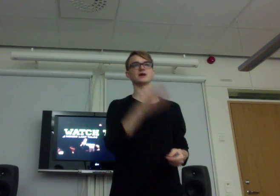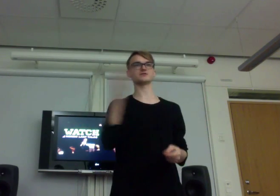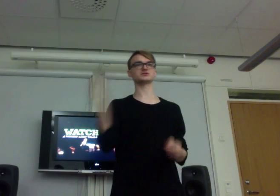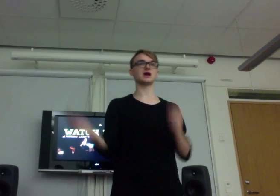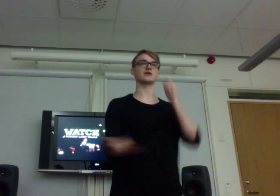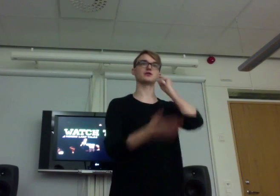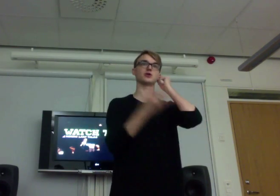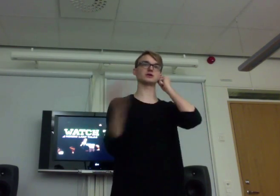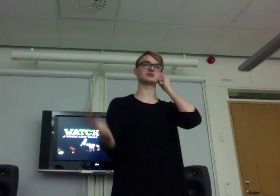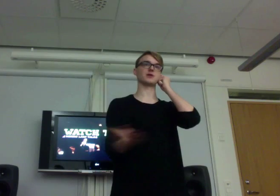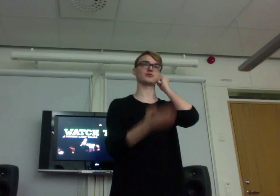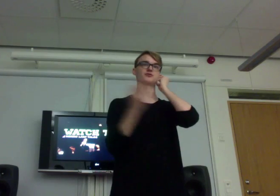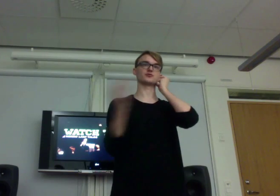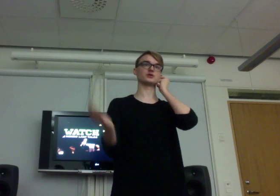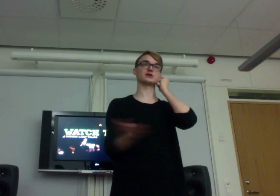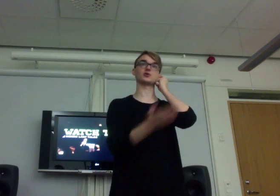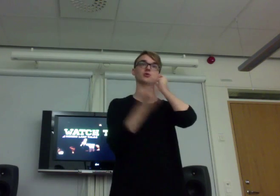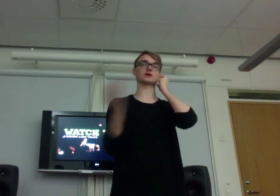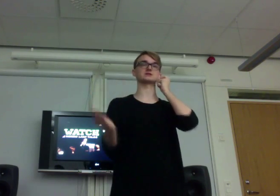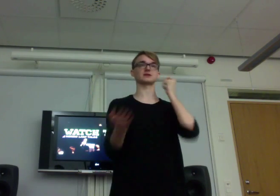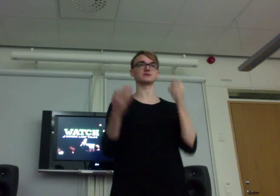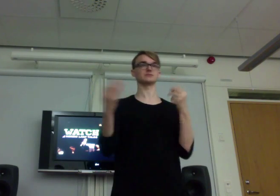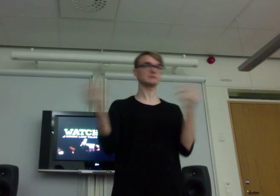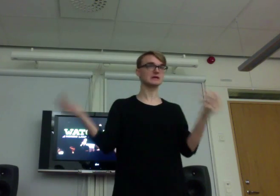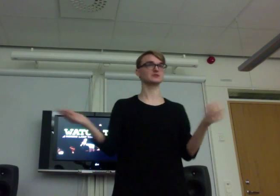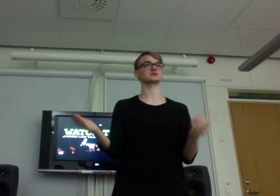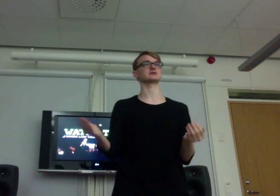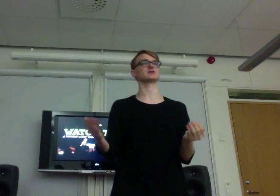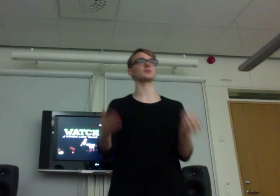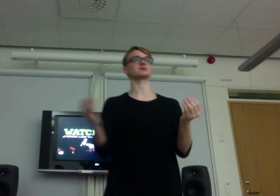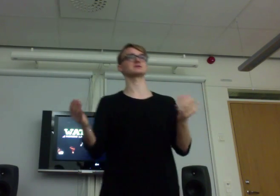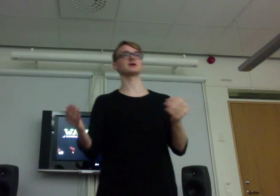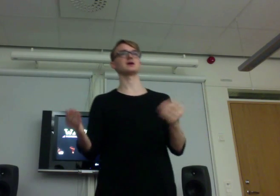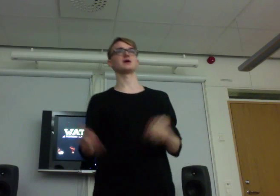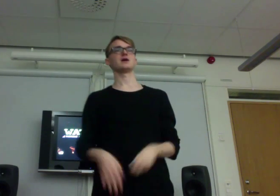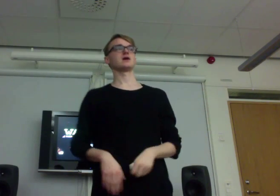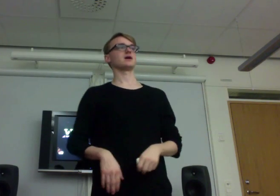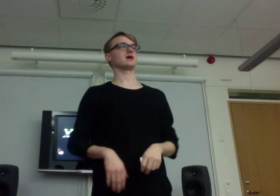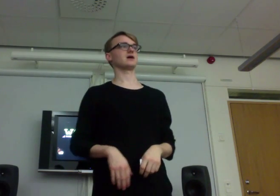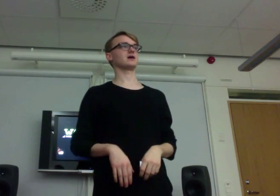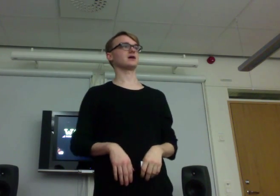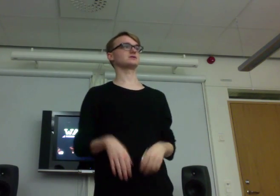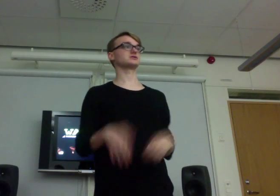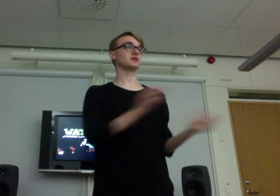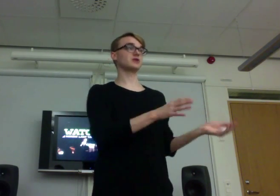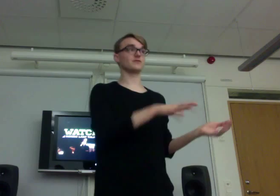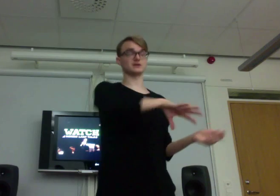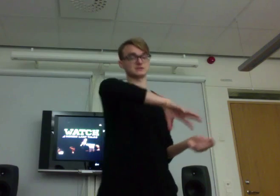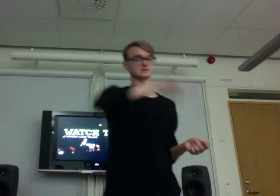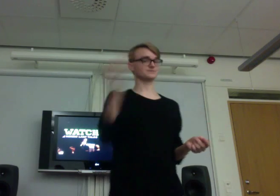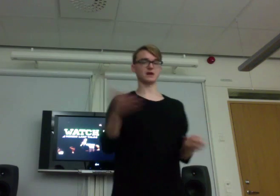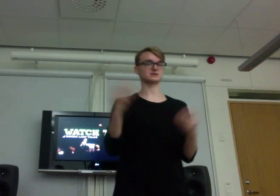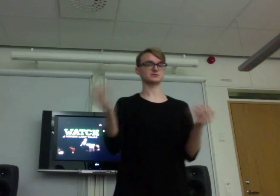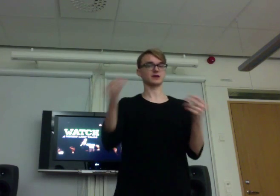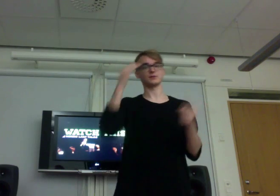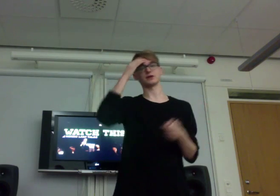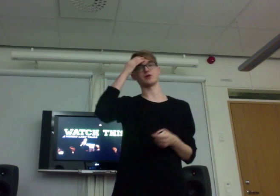shared the knowledge about really cool things and interesting topics. So that conference has played a big role.